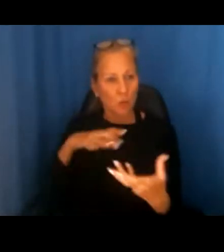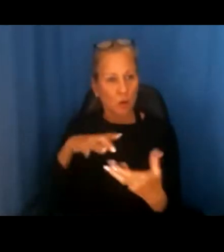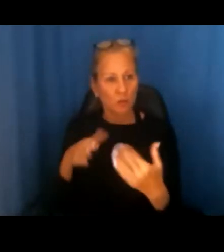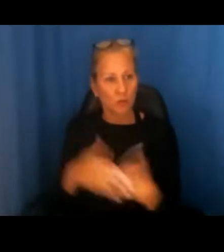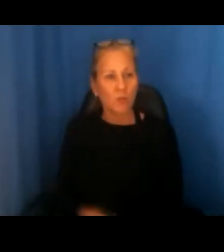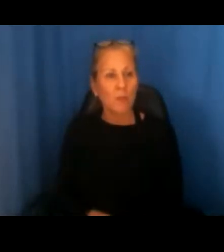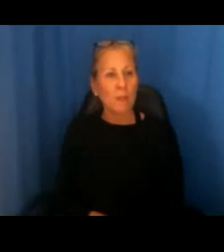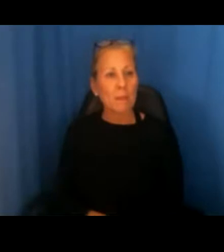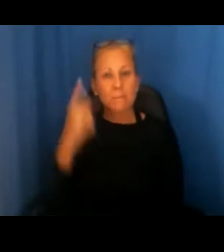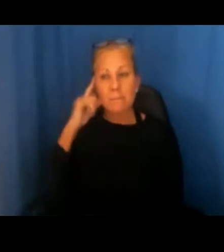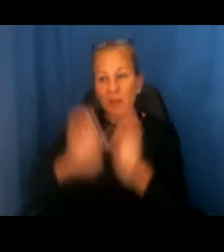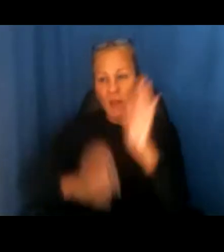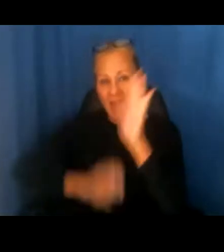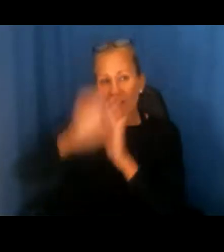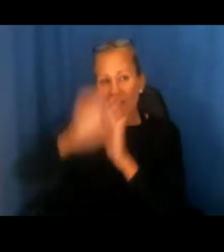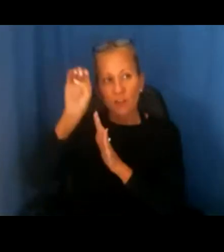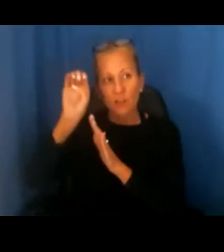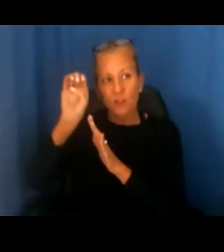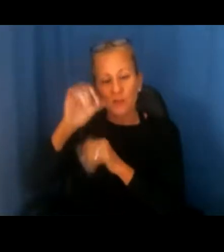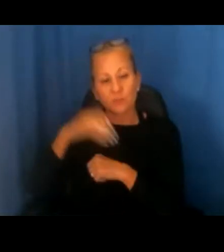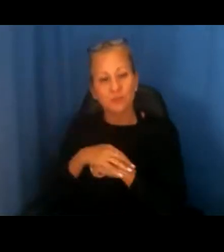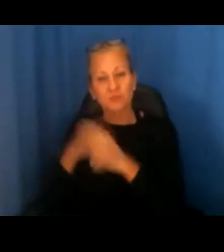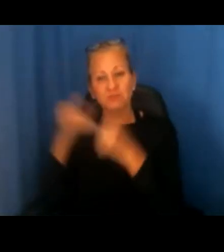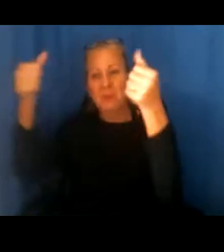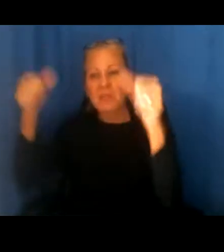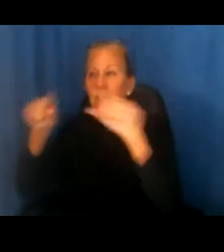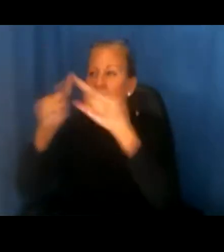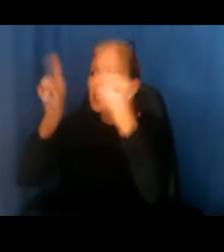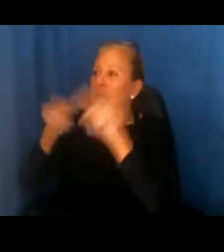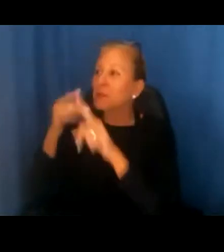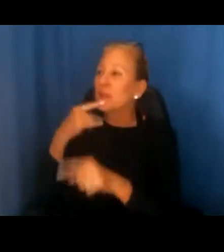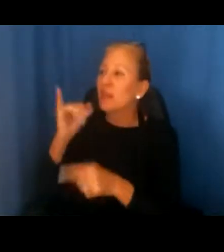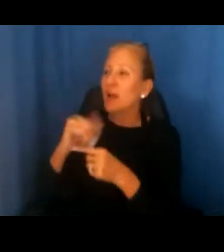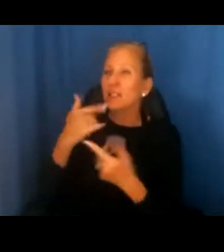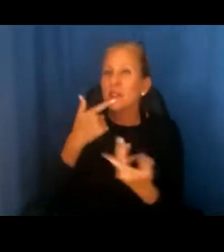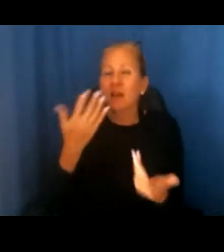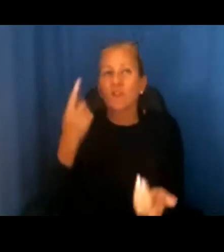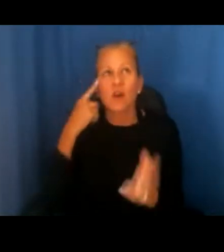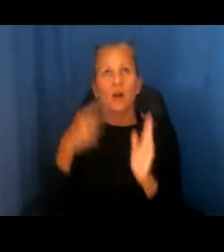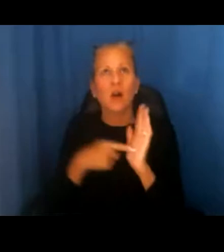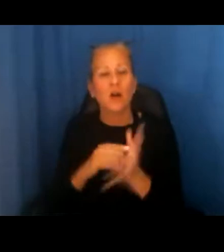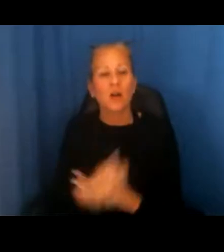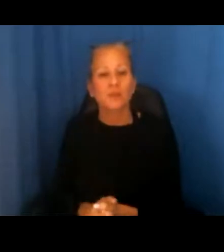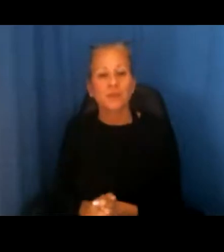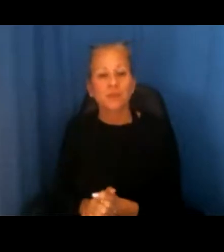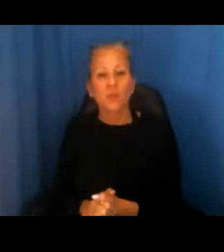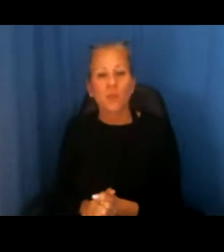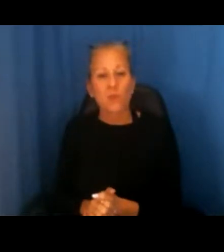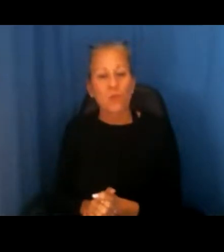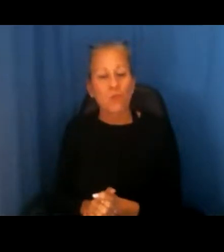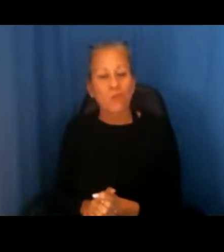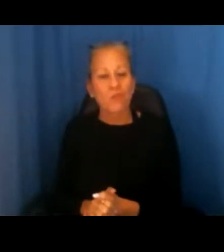terms of an elevator, an could be posted that indicate that, you know, the